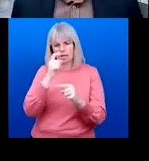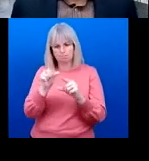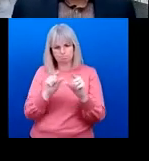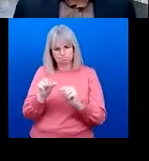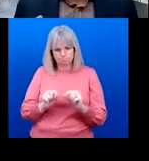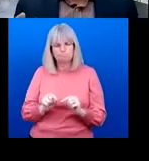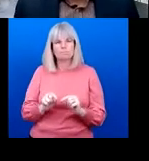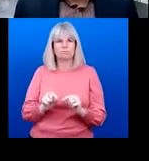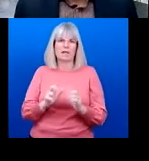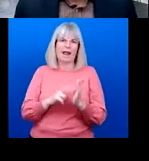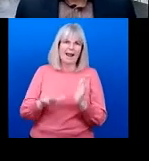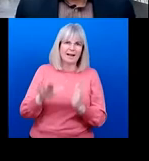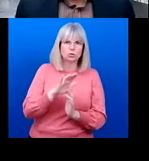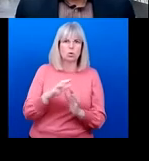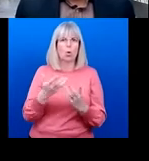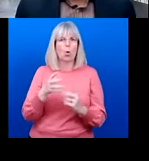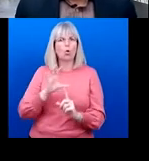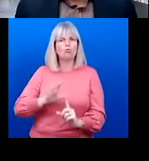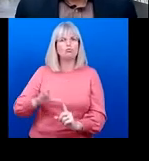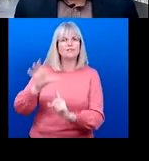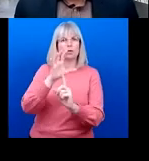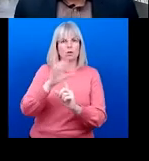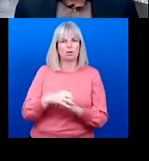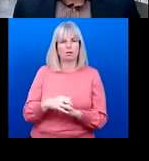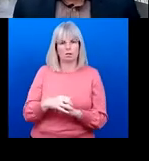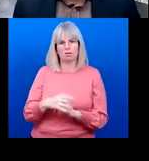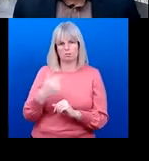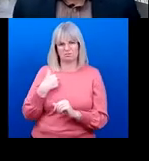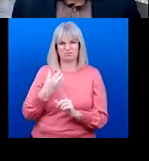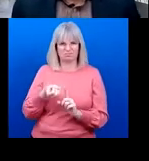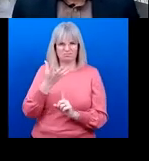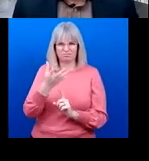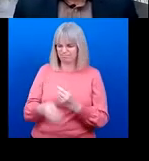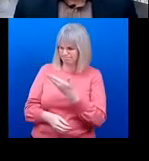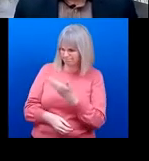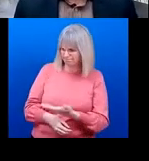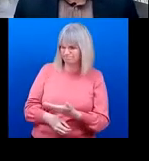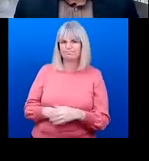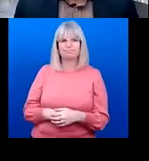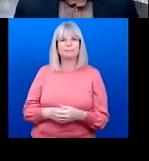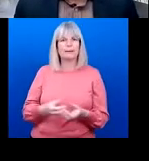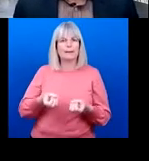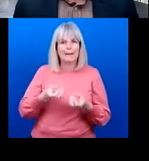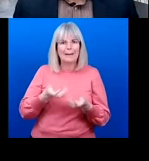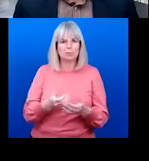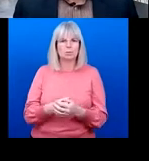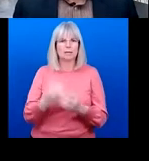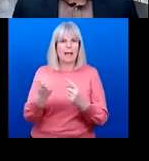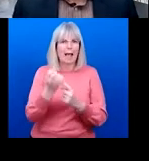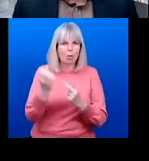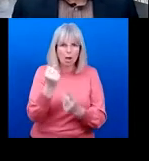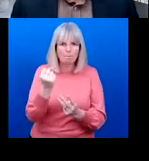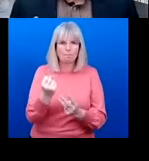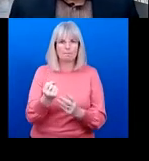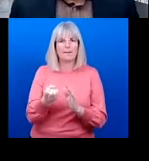Alakos So we've included some examples of these indicators input output outcome and impact indicators just to show that these indicators